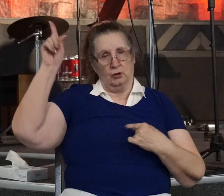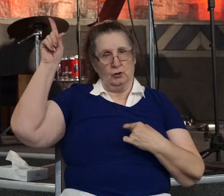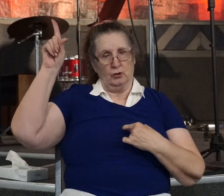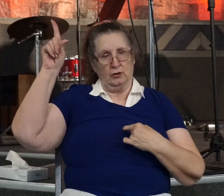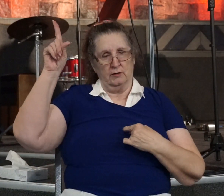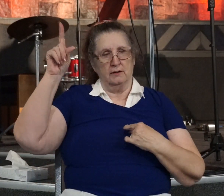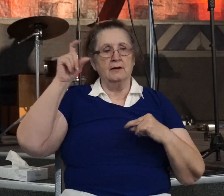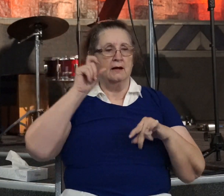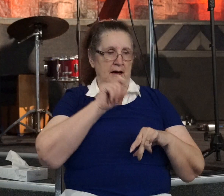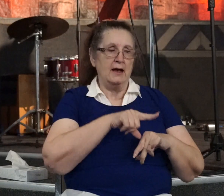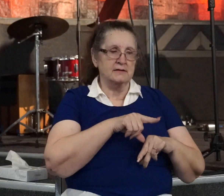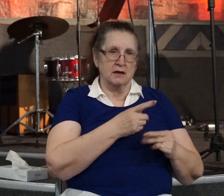do what he was called to do.